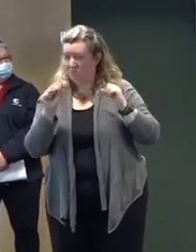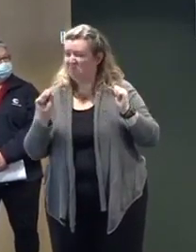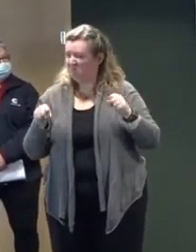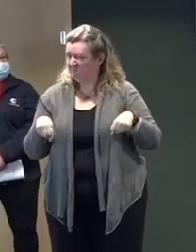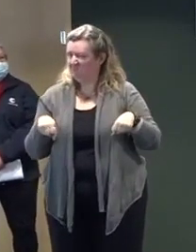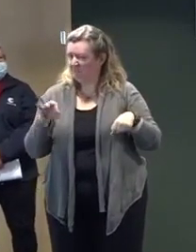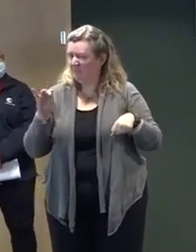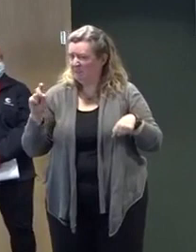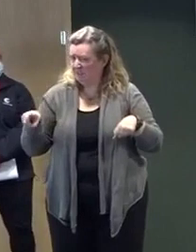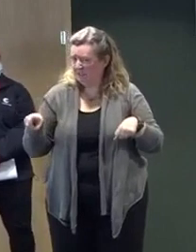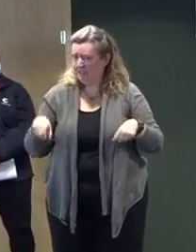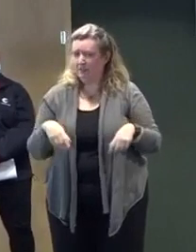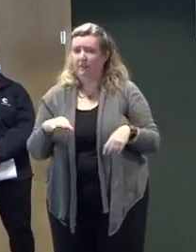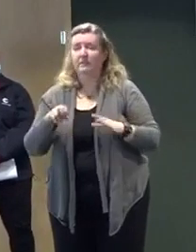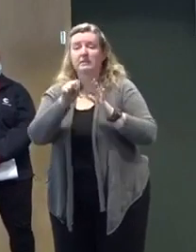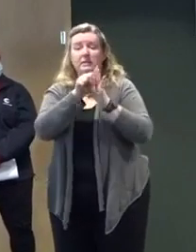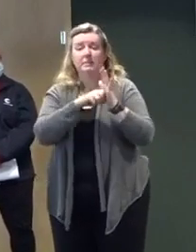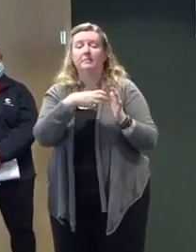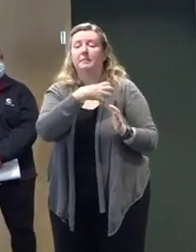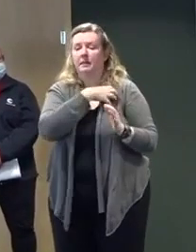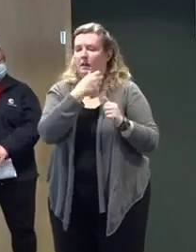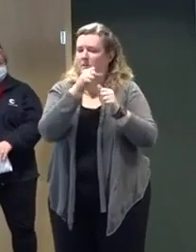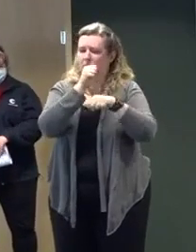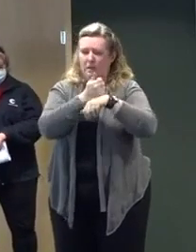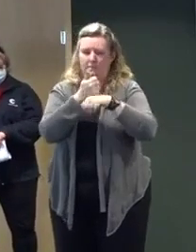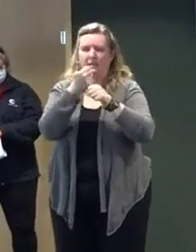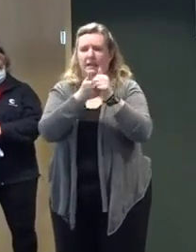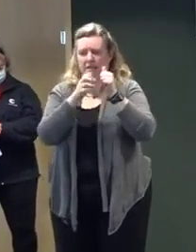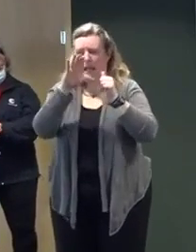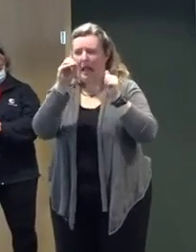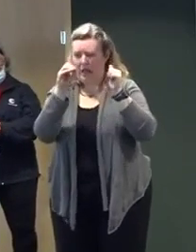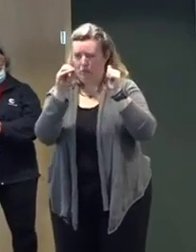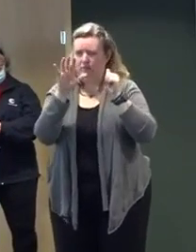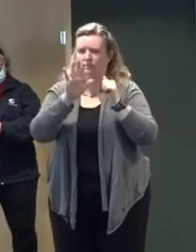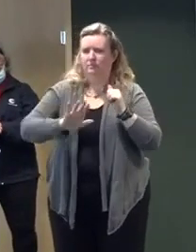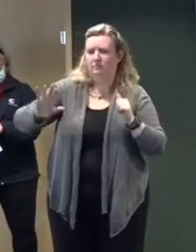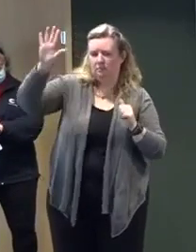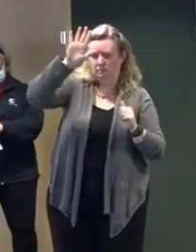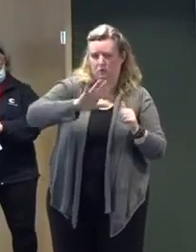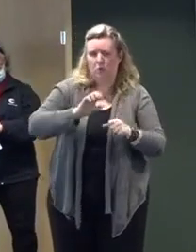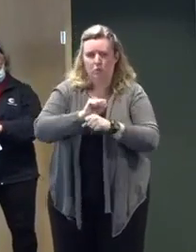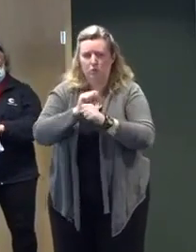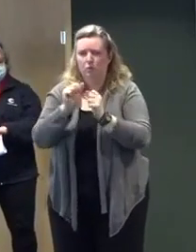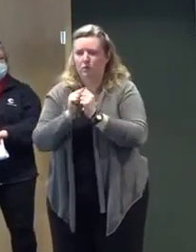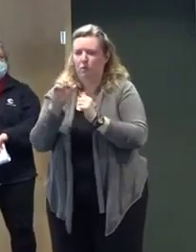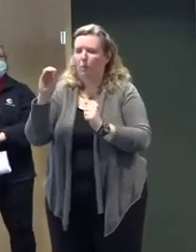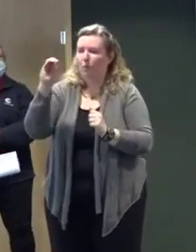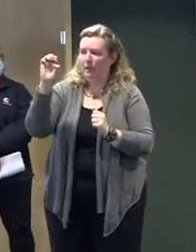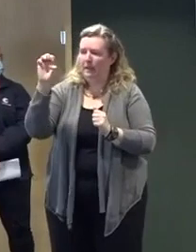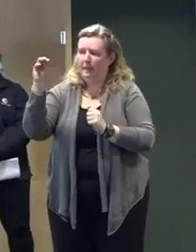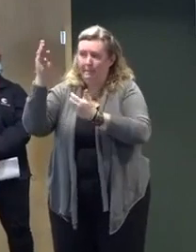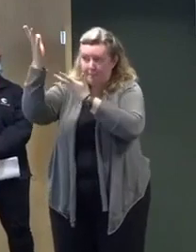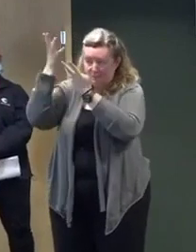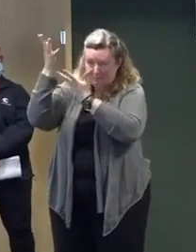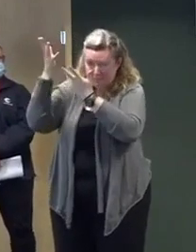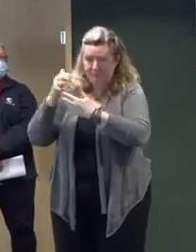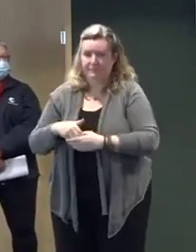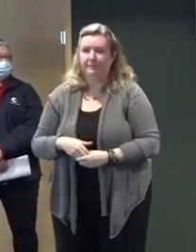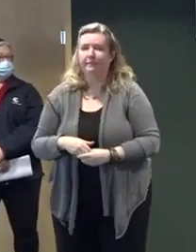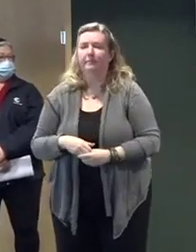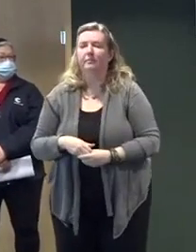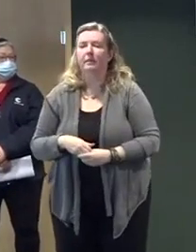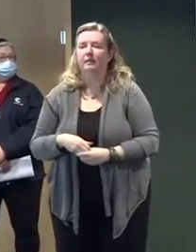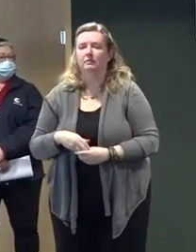working with their county OEM offices. And again, I just asked and echo the remarks, if you don't have to be out,